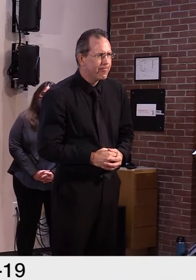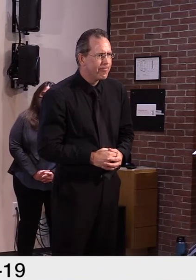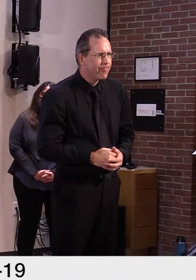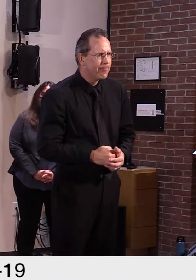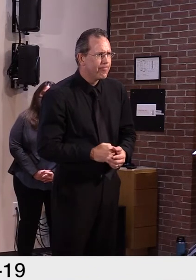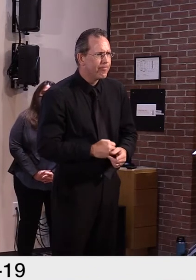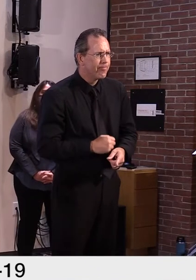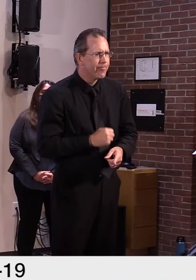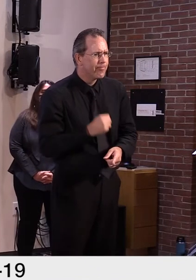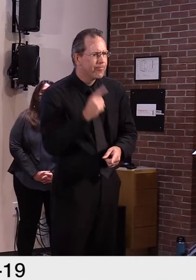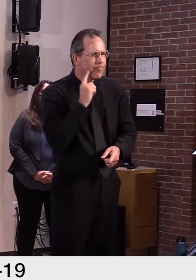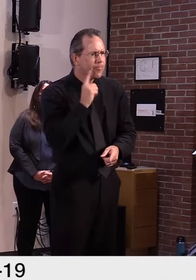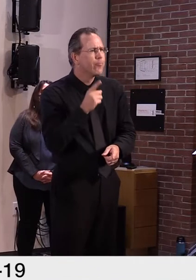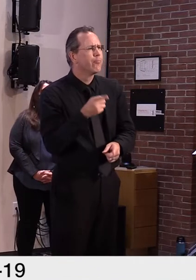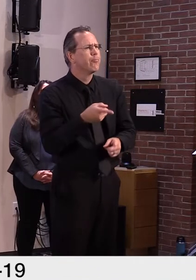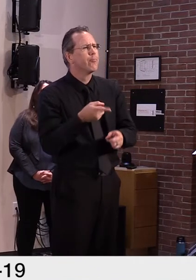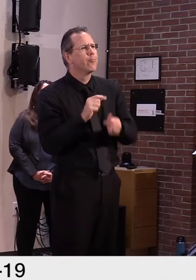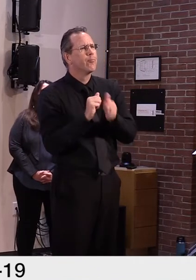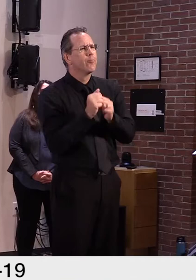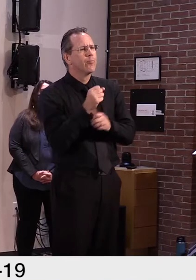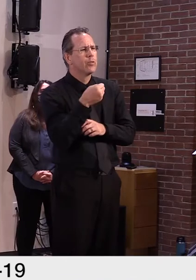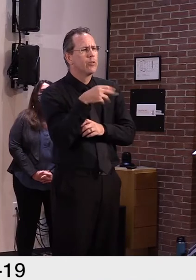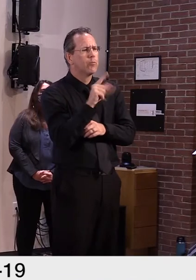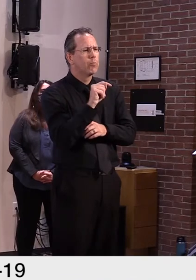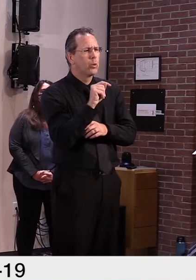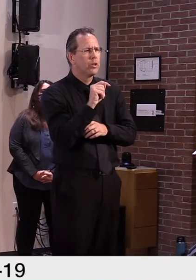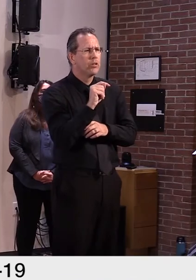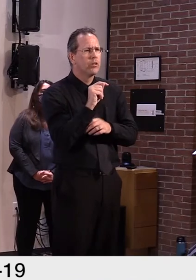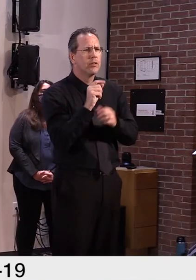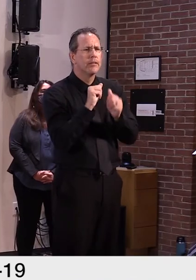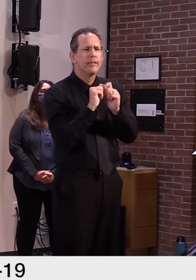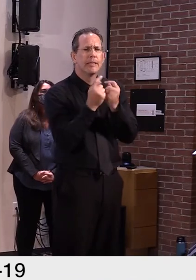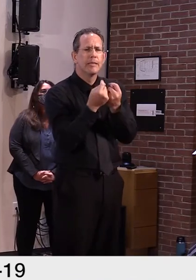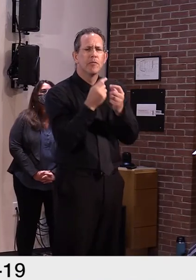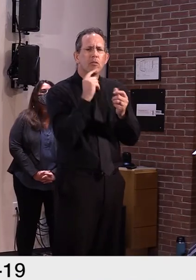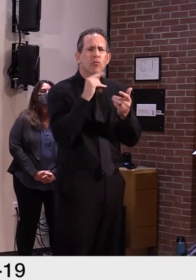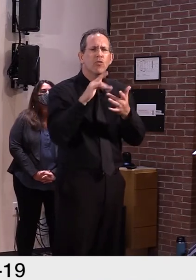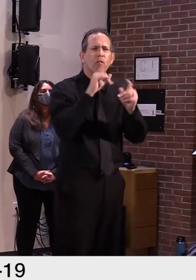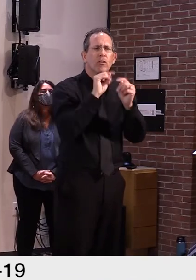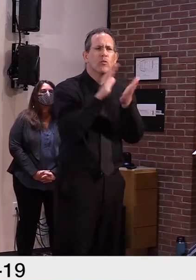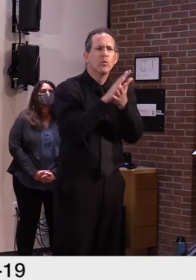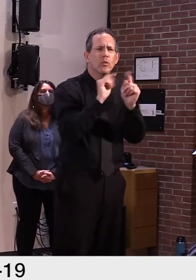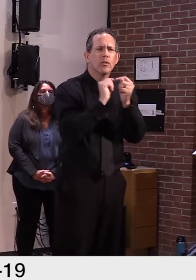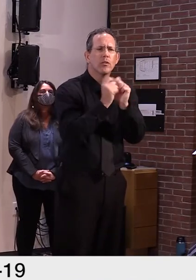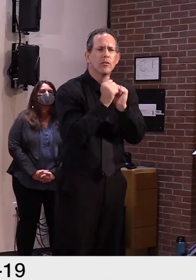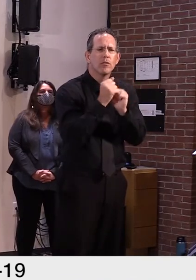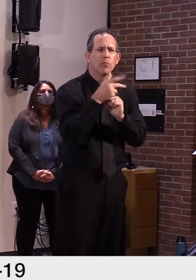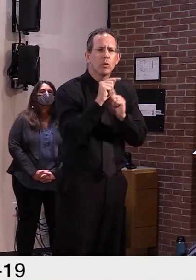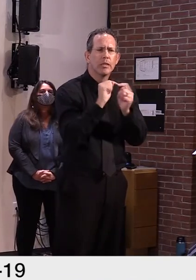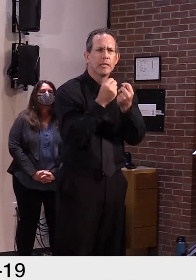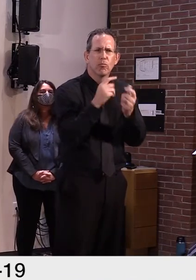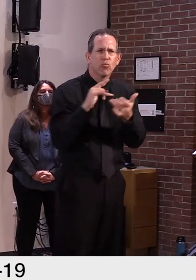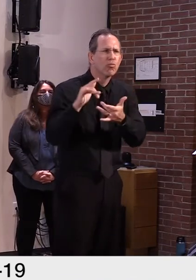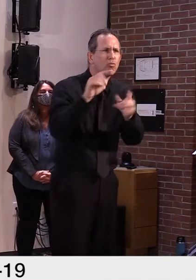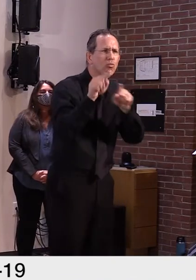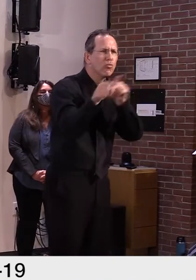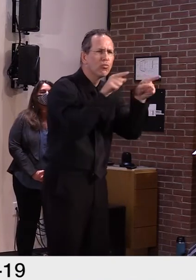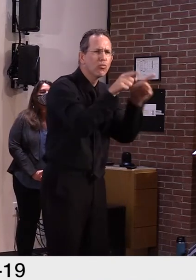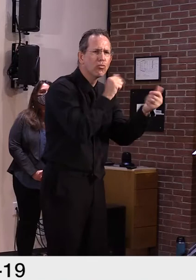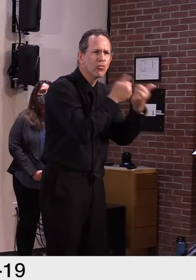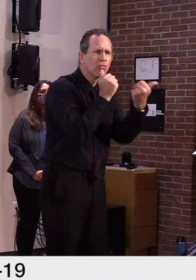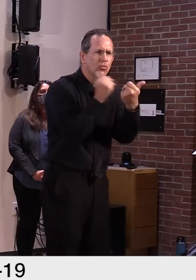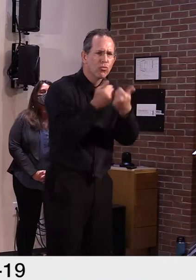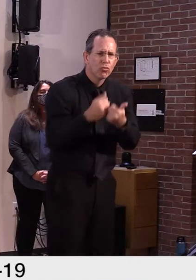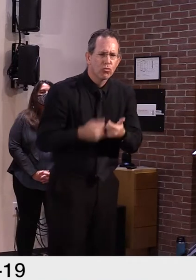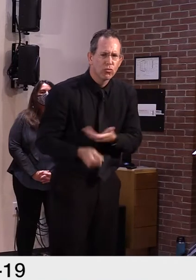I'm not sure if I understand travel activities relative to schools. Yeah, relative to schools. Clubs that also travel?